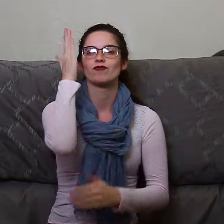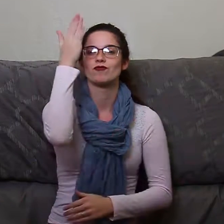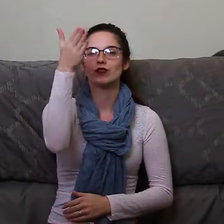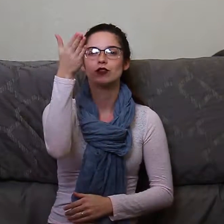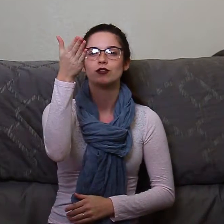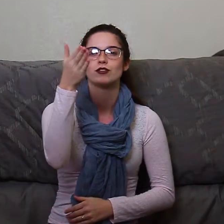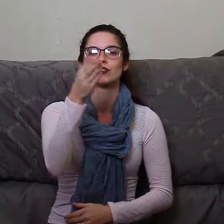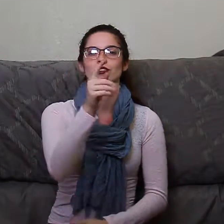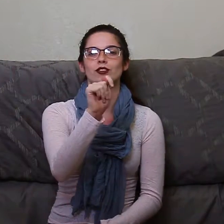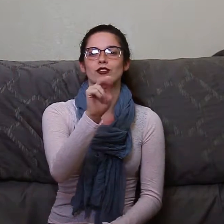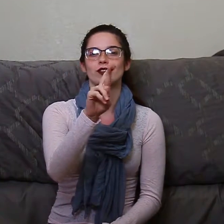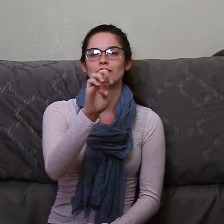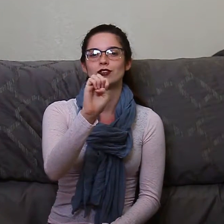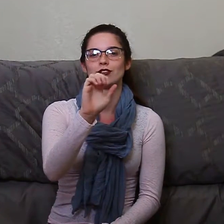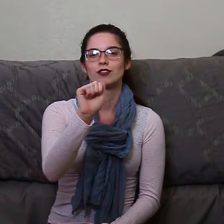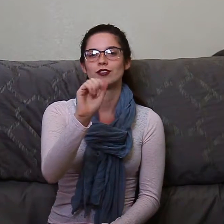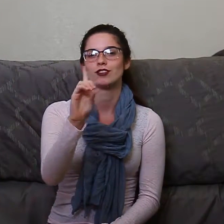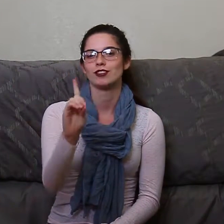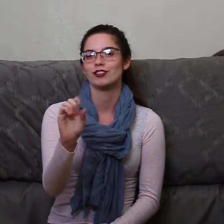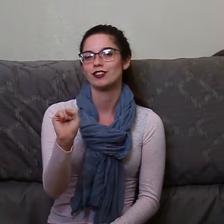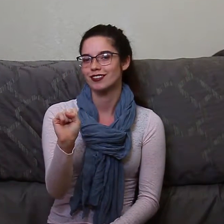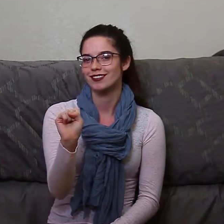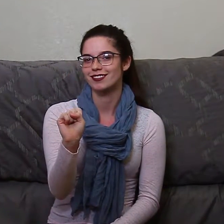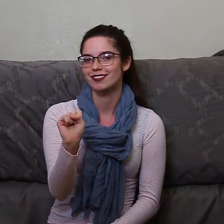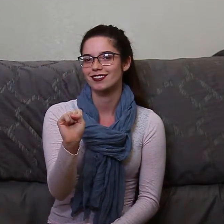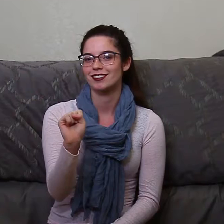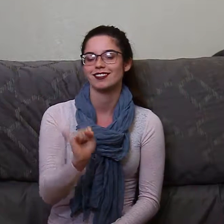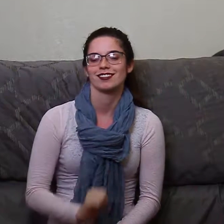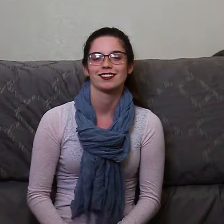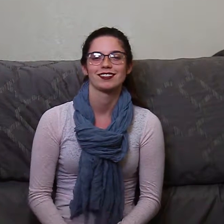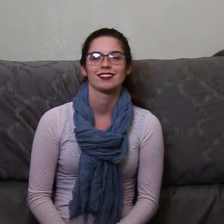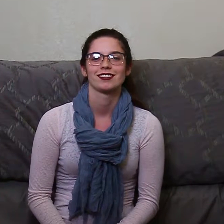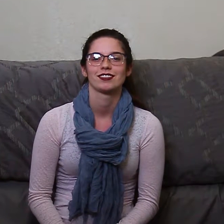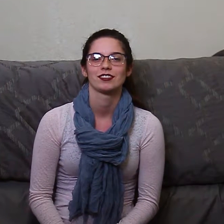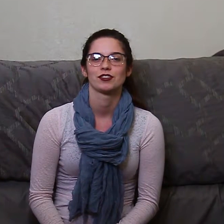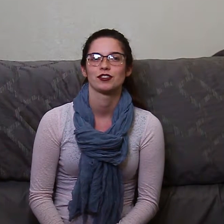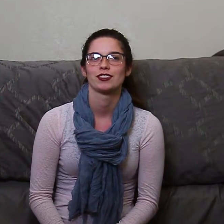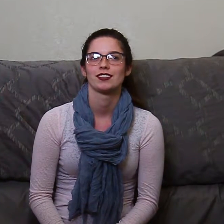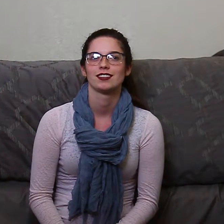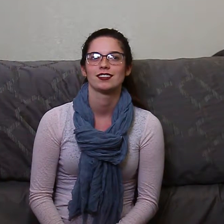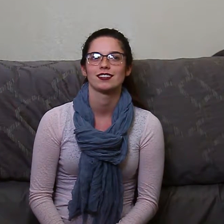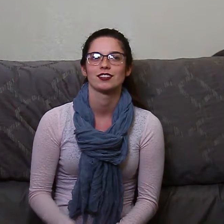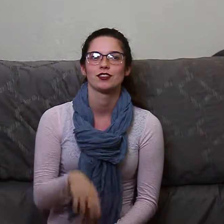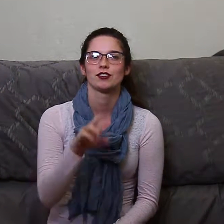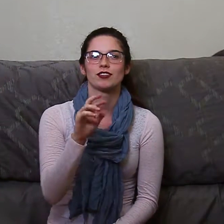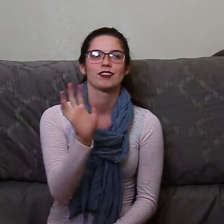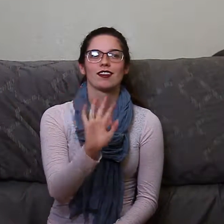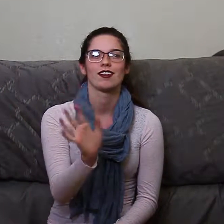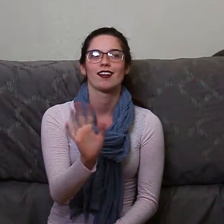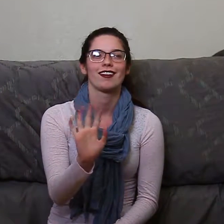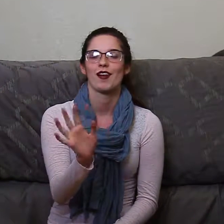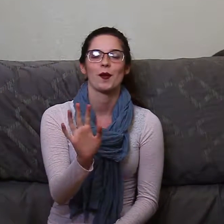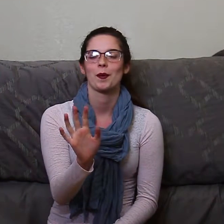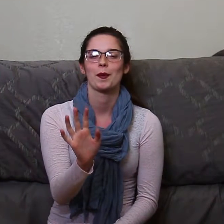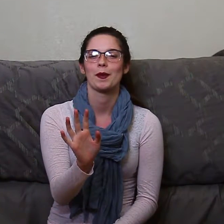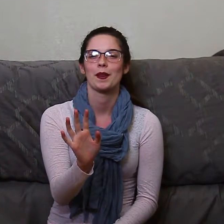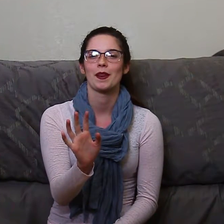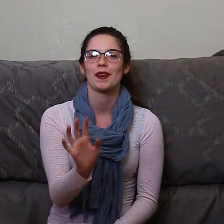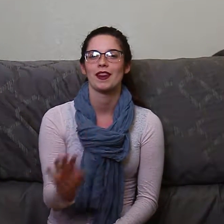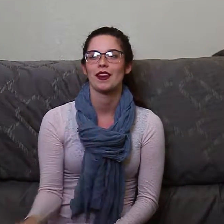ahead without qualitative and quantitative analysis further out than that. And it's really quiet. It's speculating. Guestimation, as you want